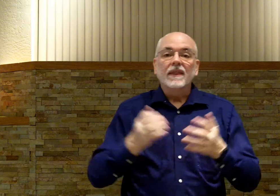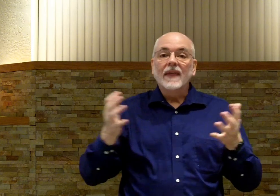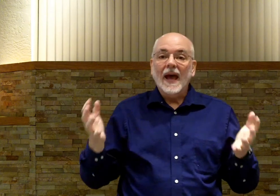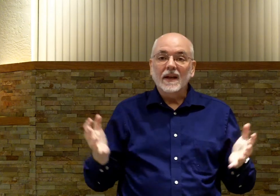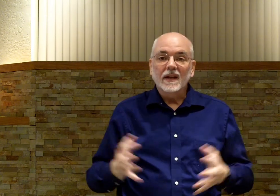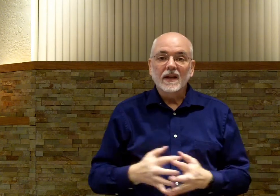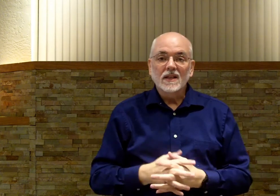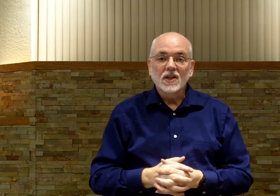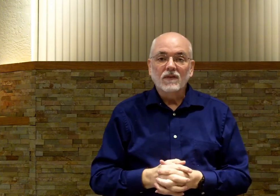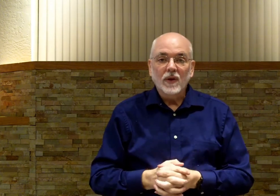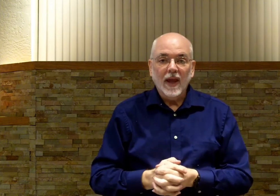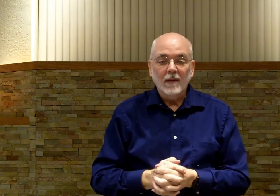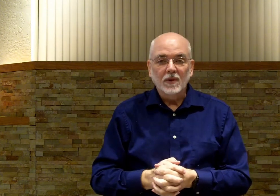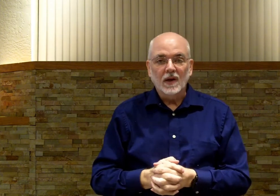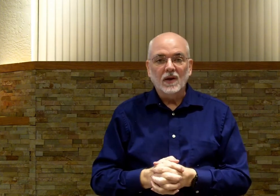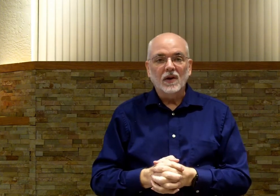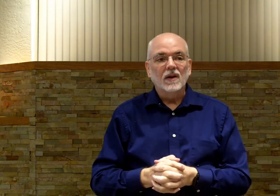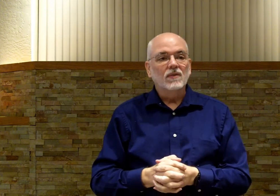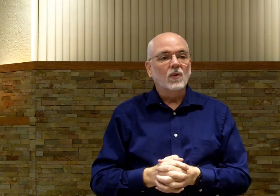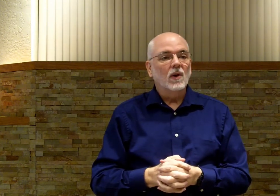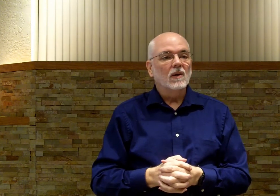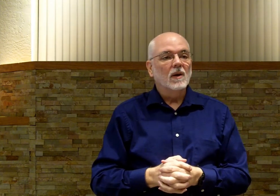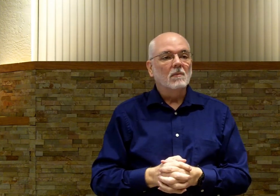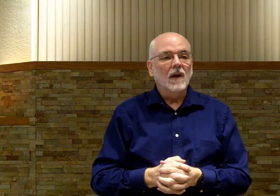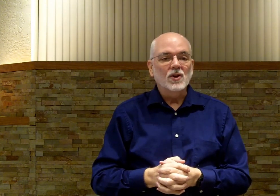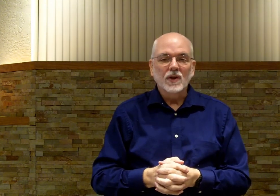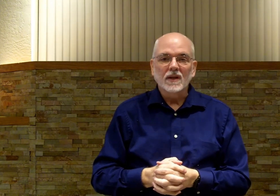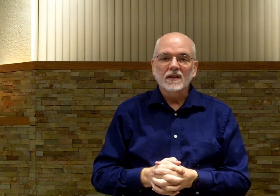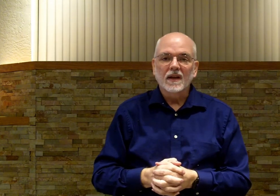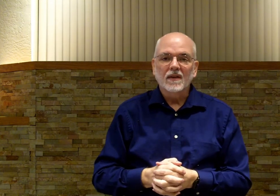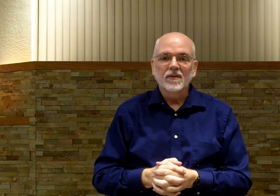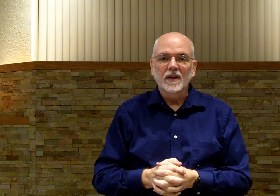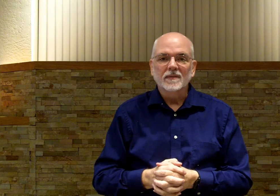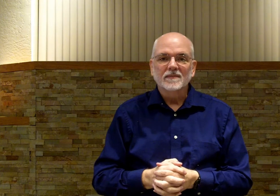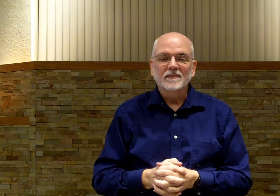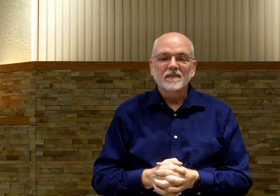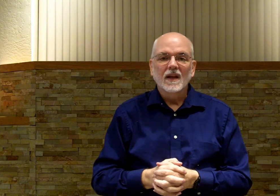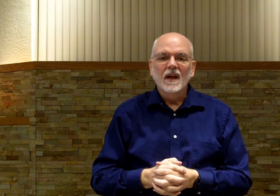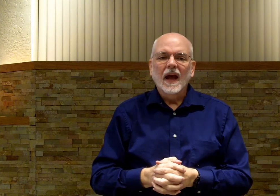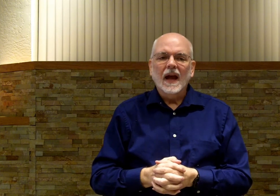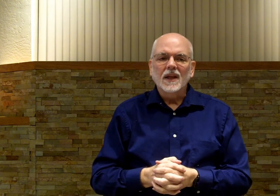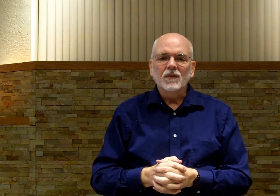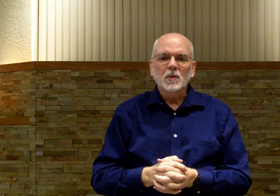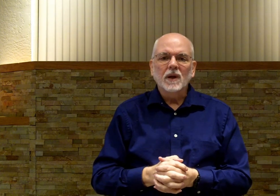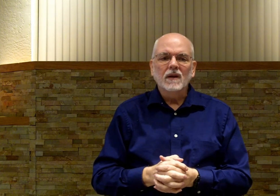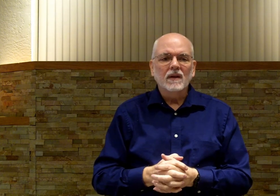That is the vocabulary for my Jesus, I love thee. I think if you spend